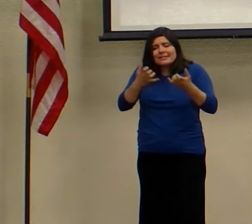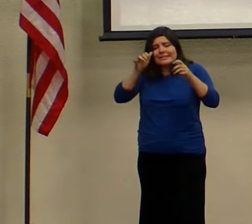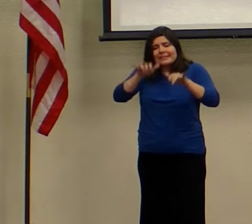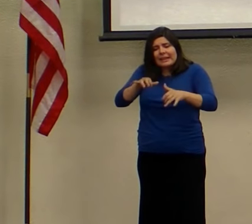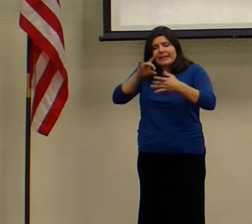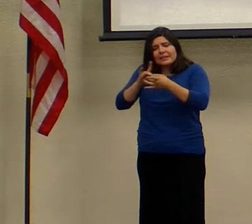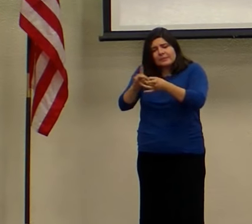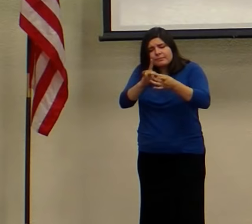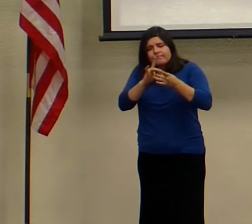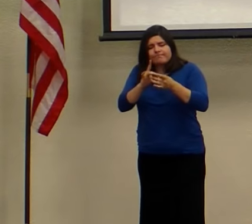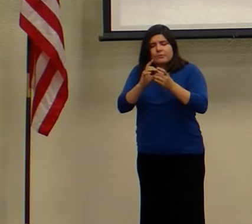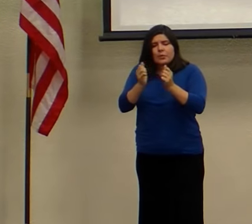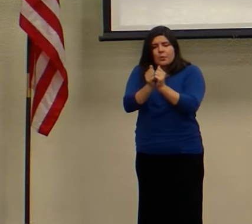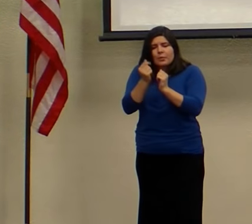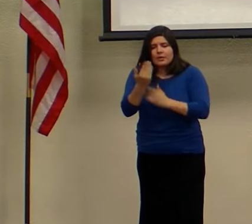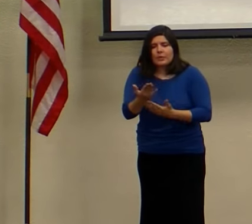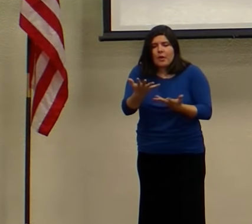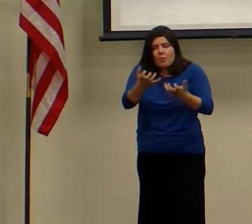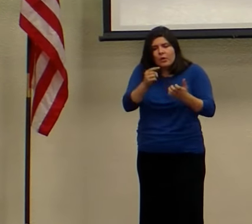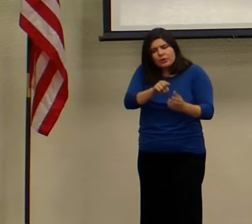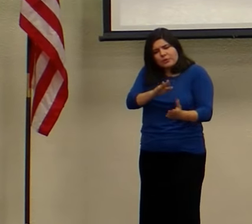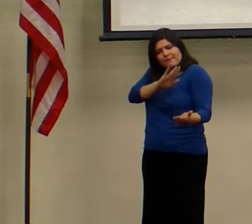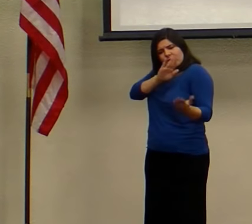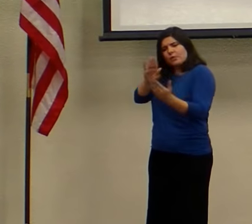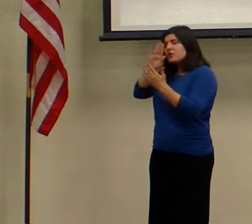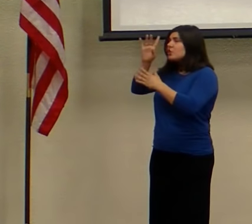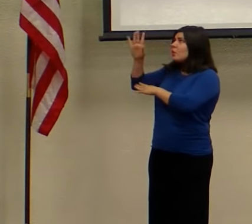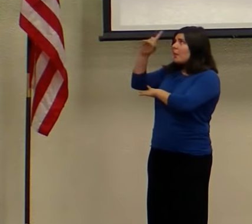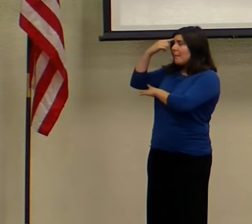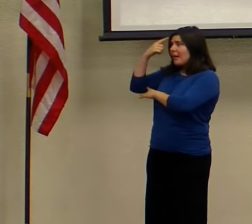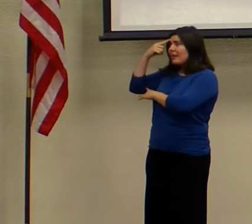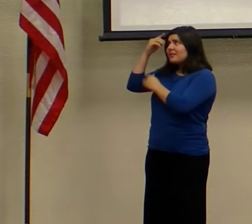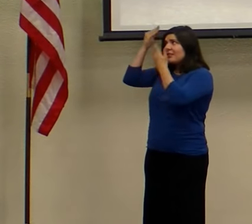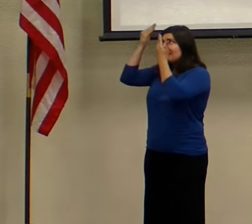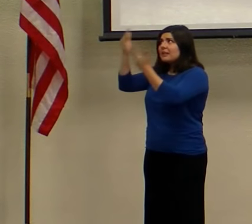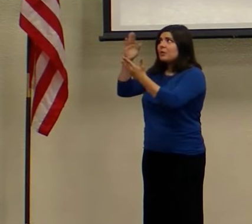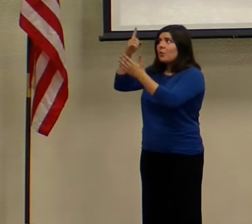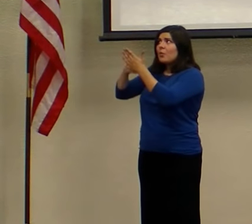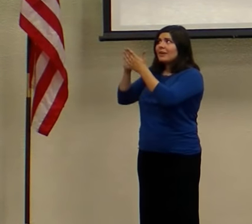with you. I want you to direct your mind towards him and towards what he commands.